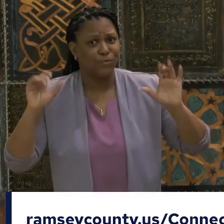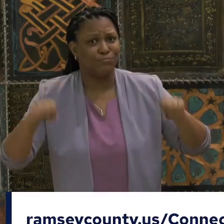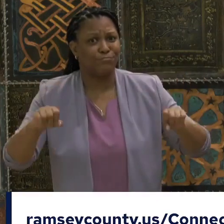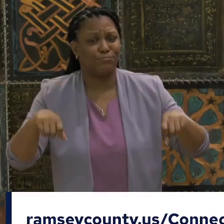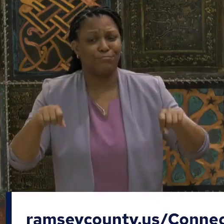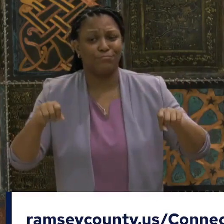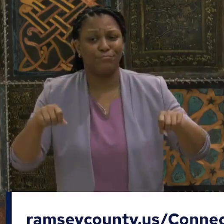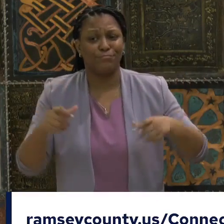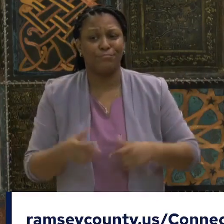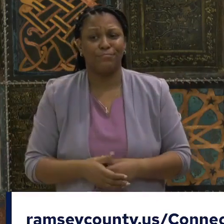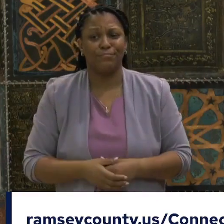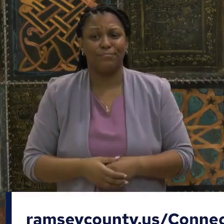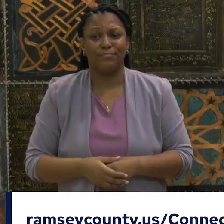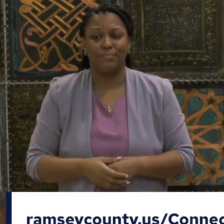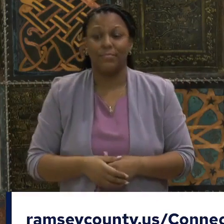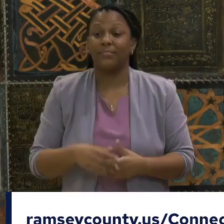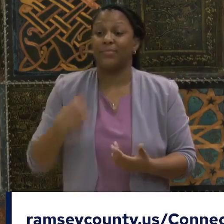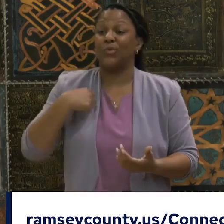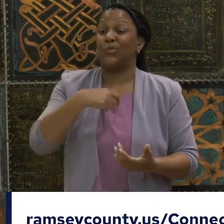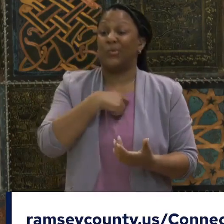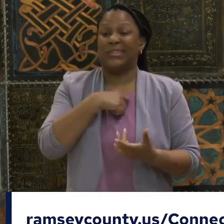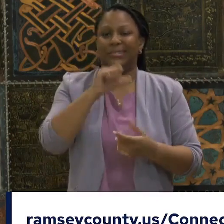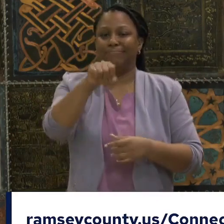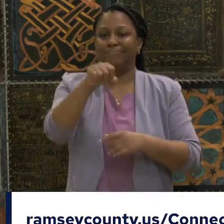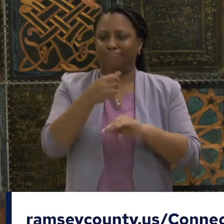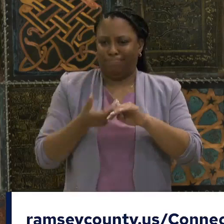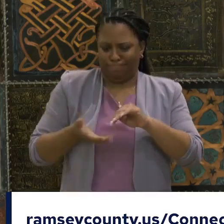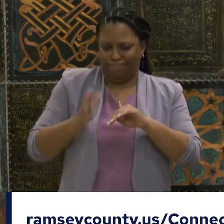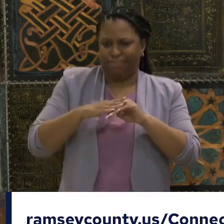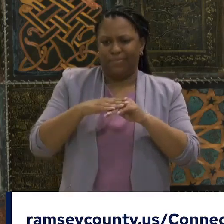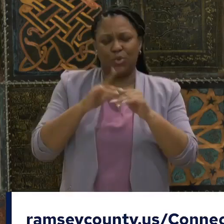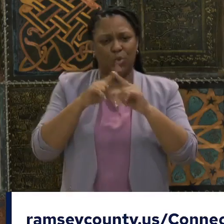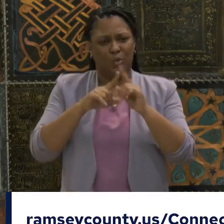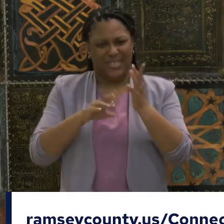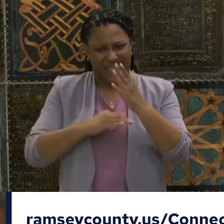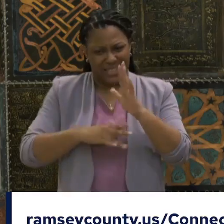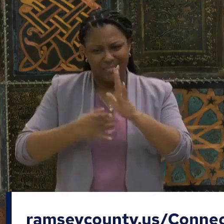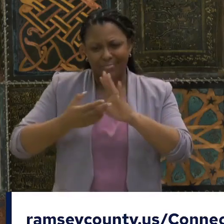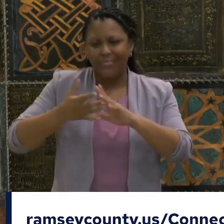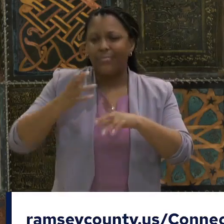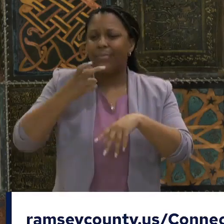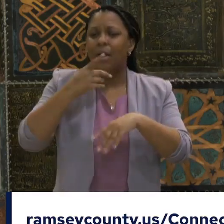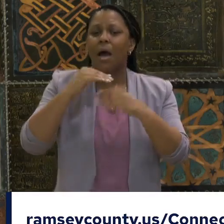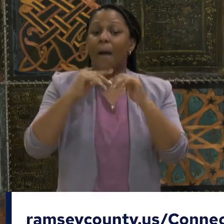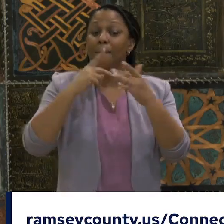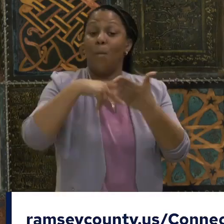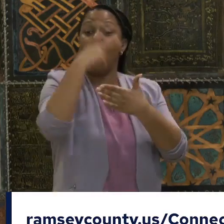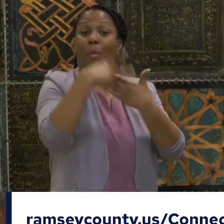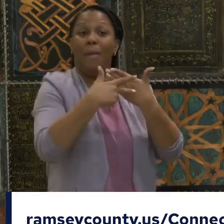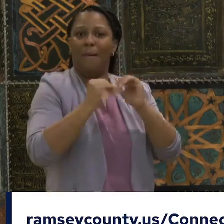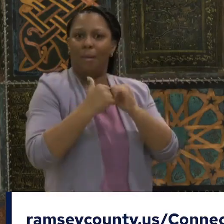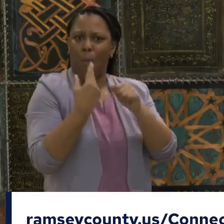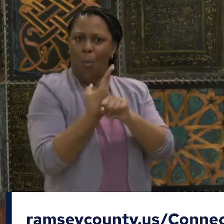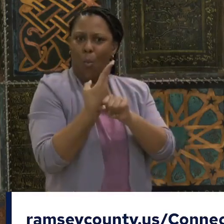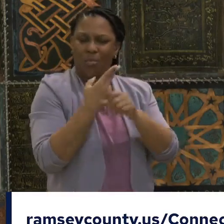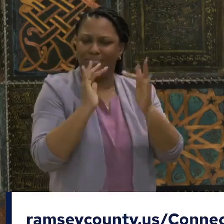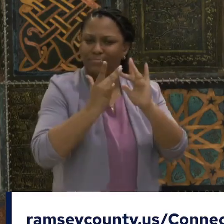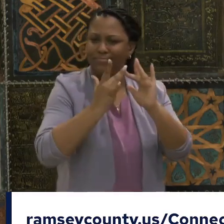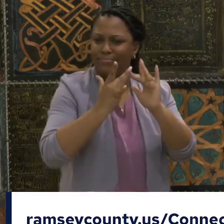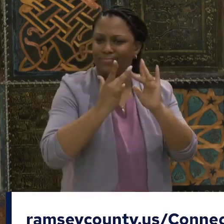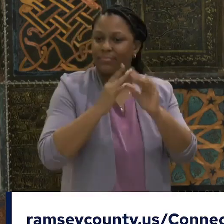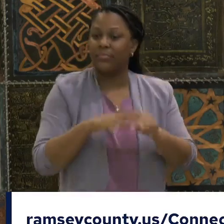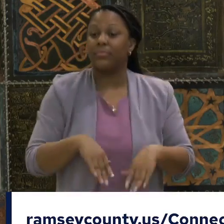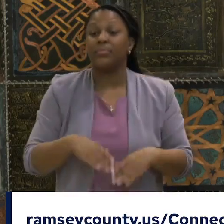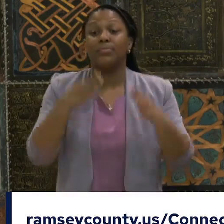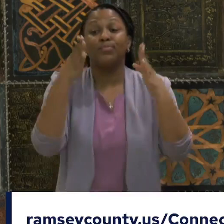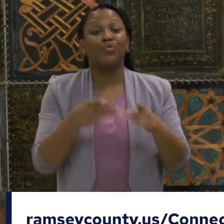in digital literacy. We have been teaching people how to turn on a device. We've been teaching